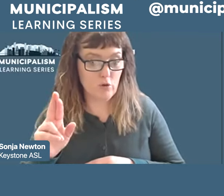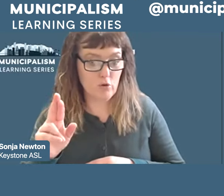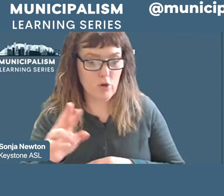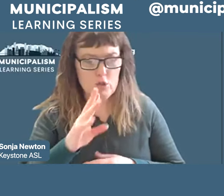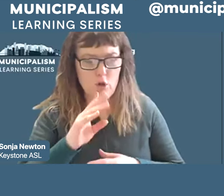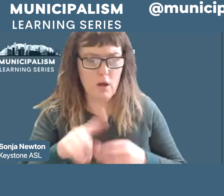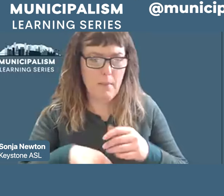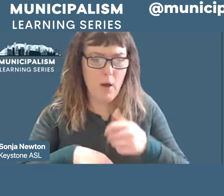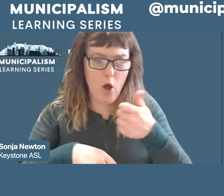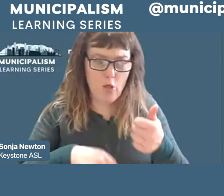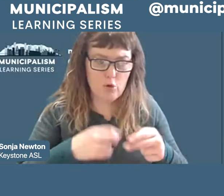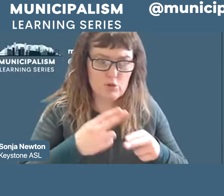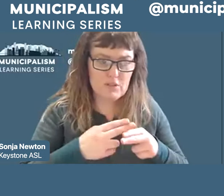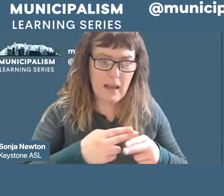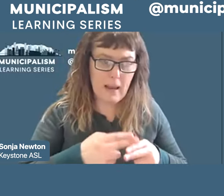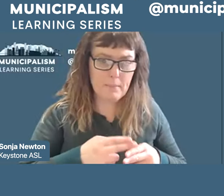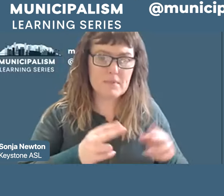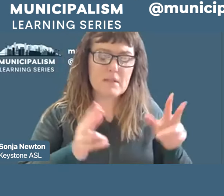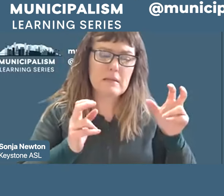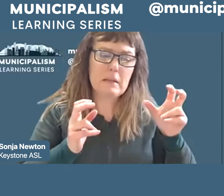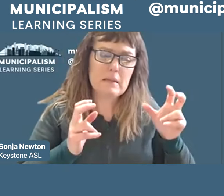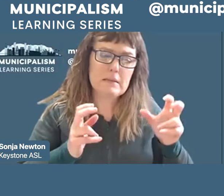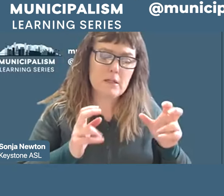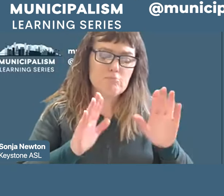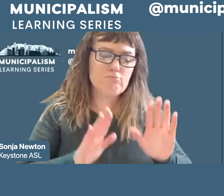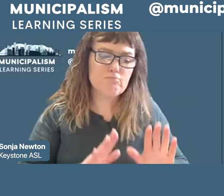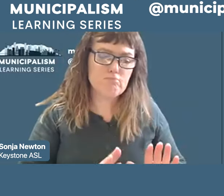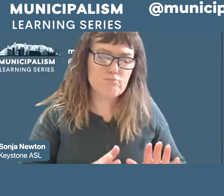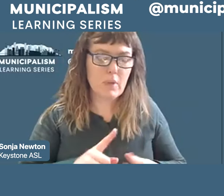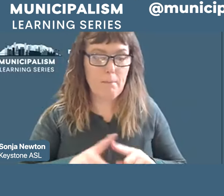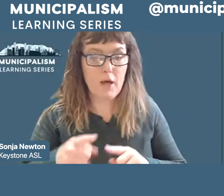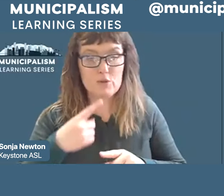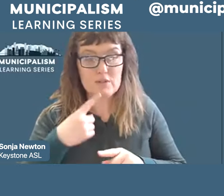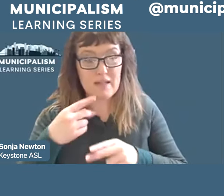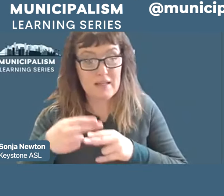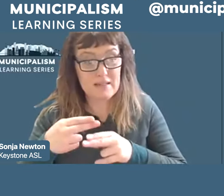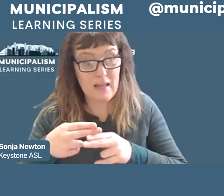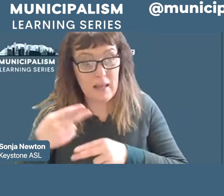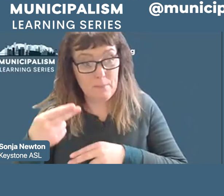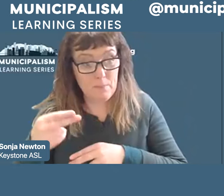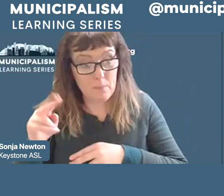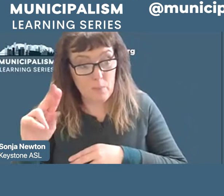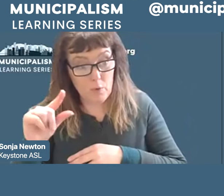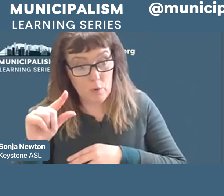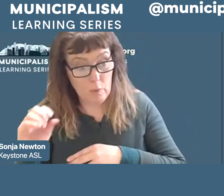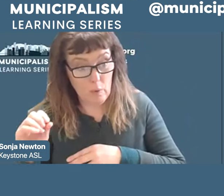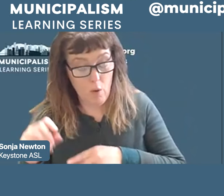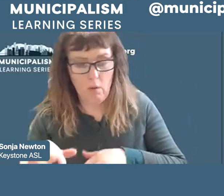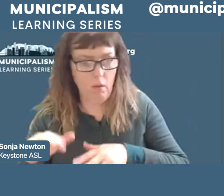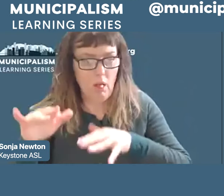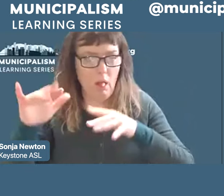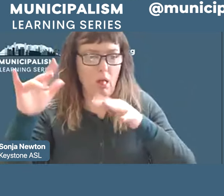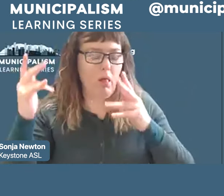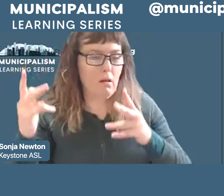Liebknecht, and they will listen with perfect calm. But you mentioned the name Breitner, and the calm is replaced